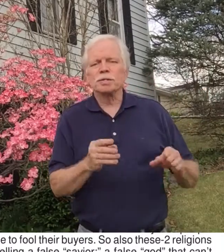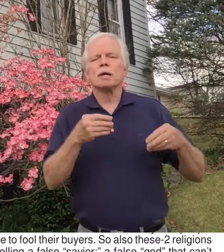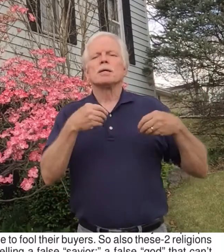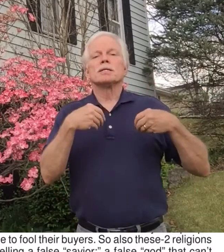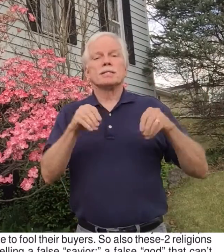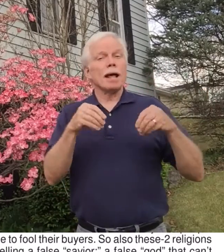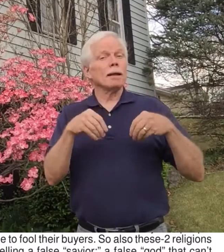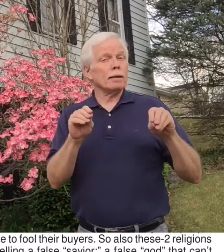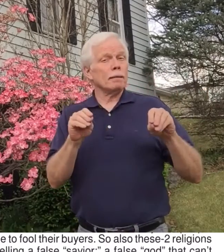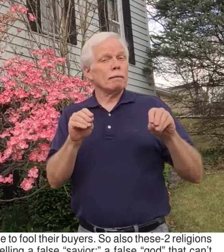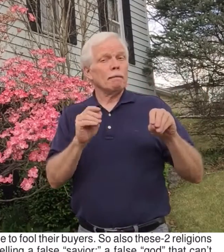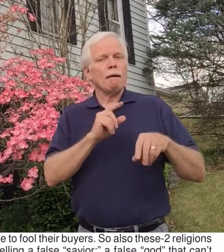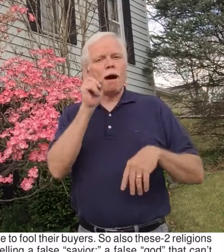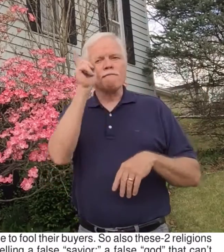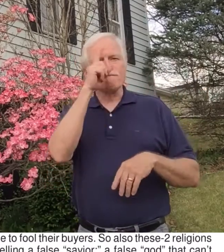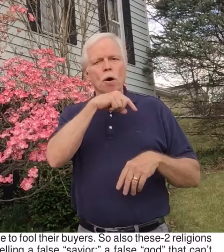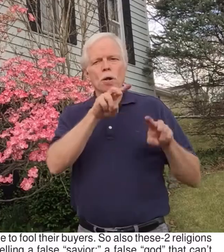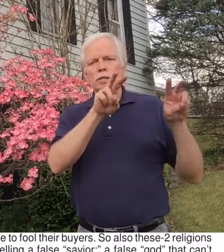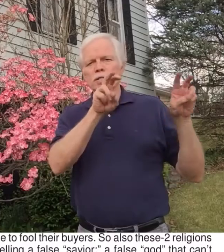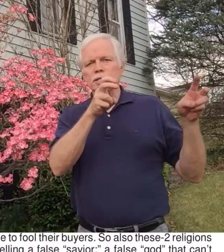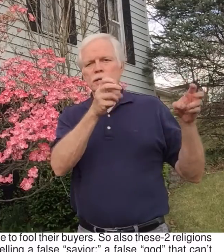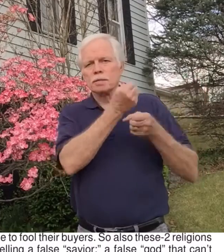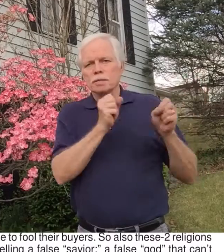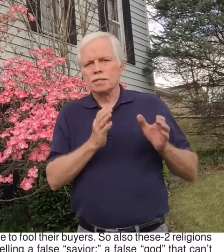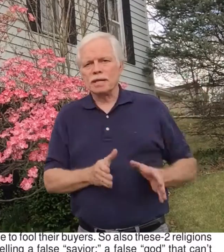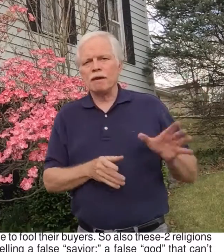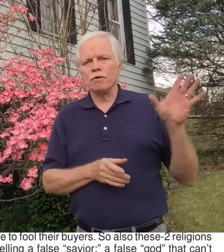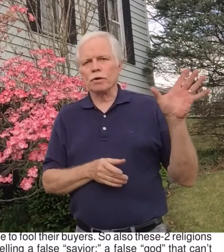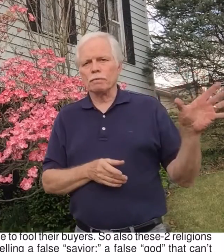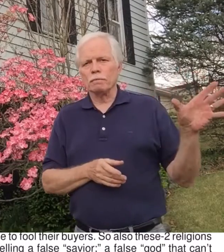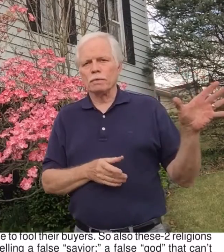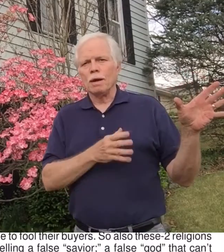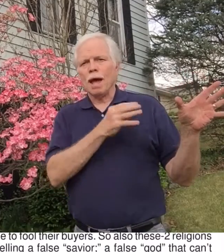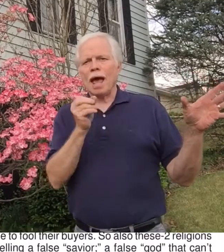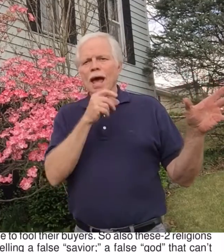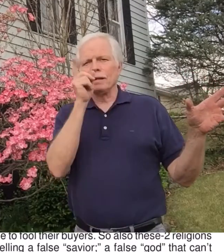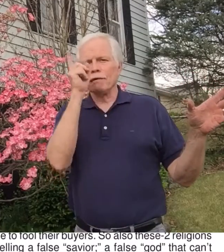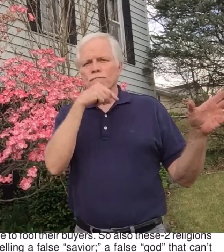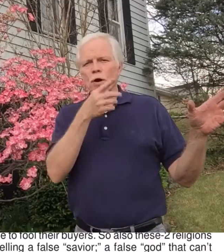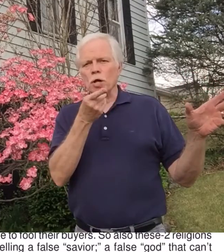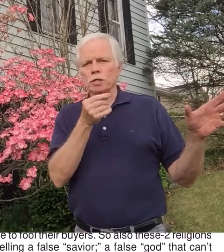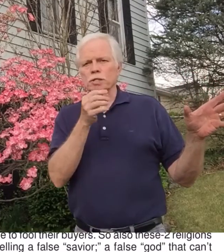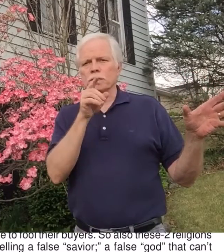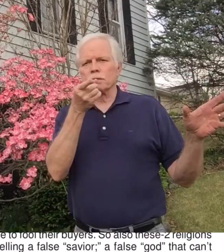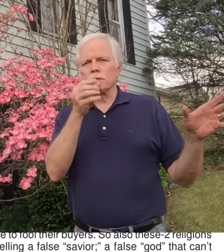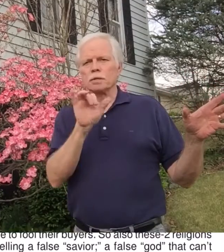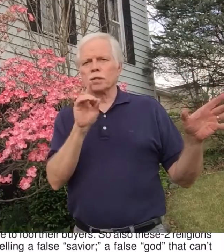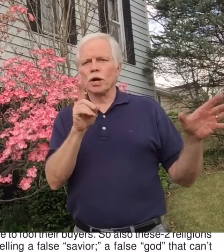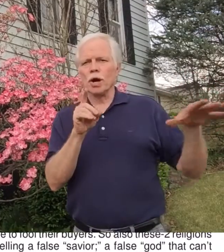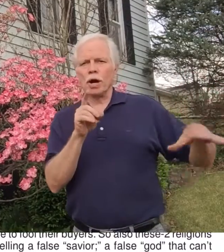selling a false savior and a false god.